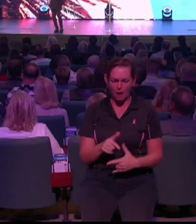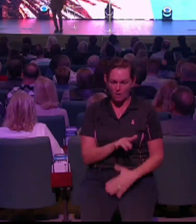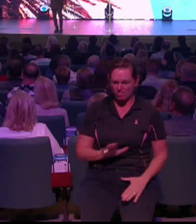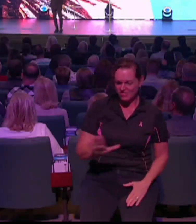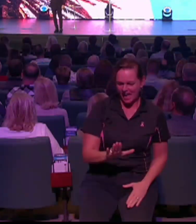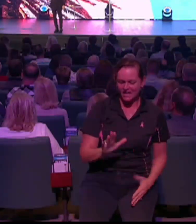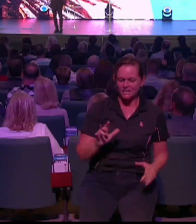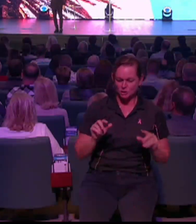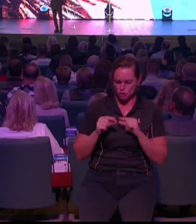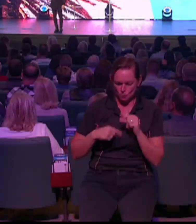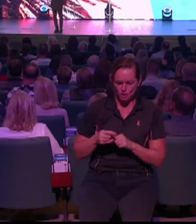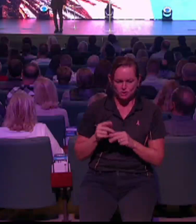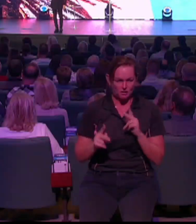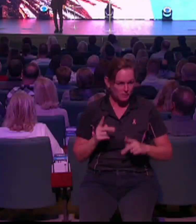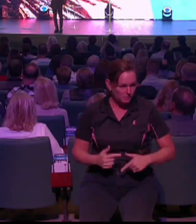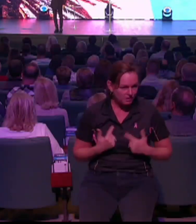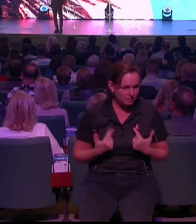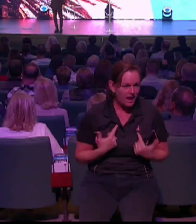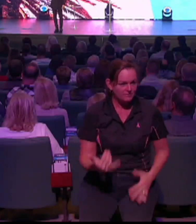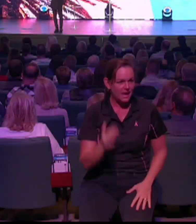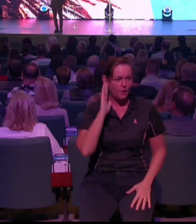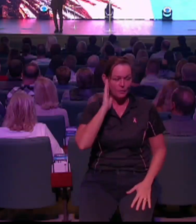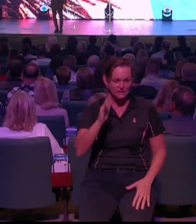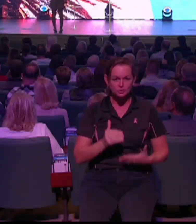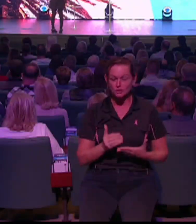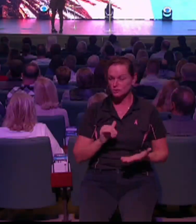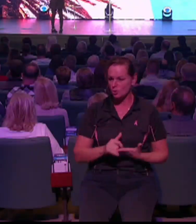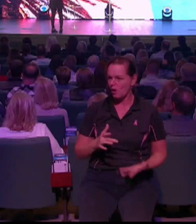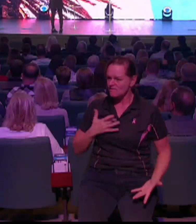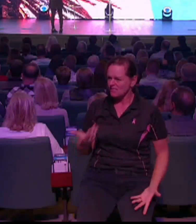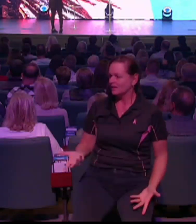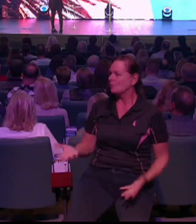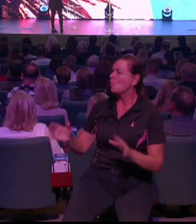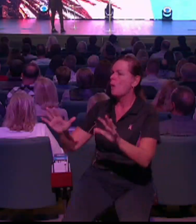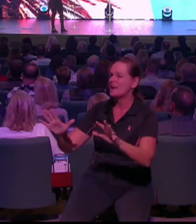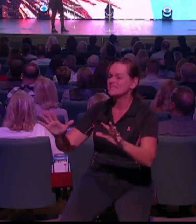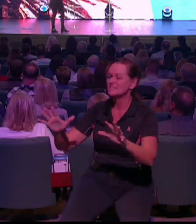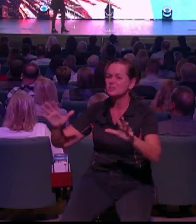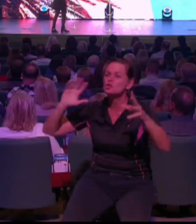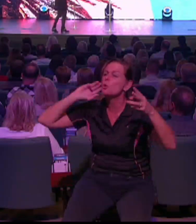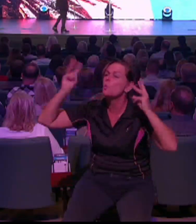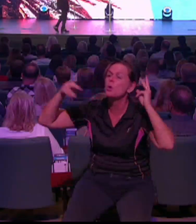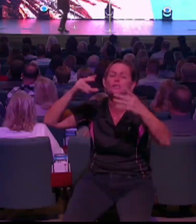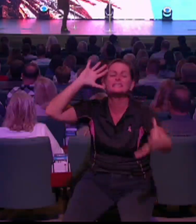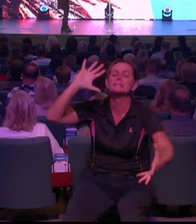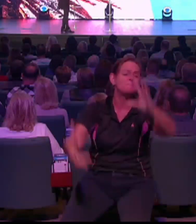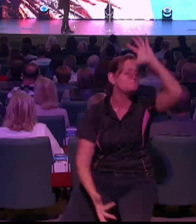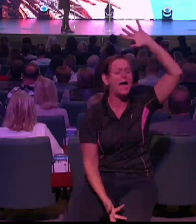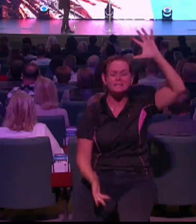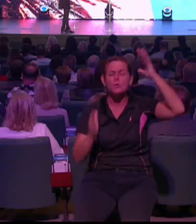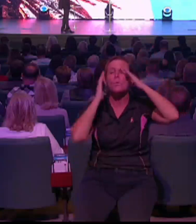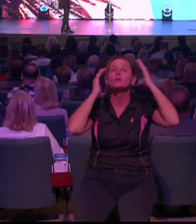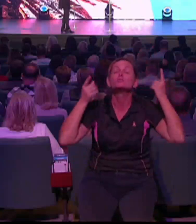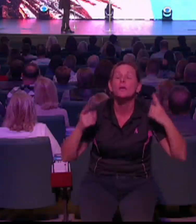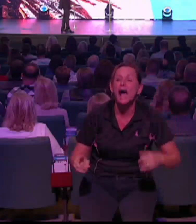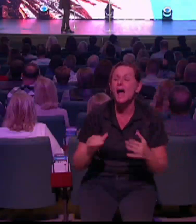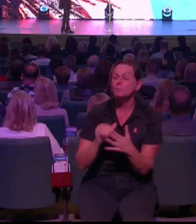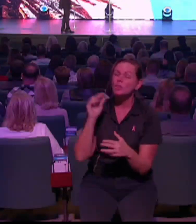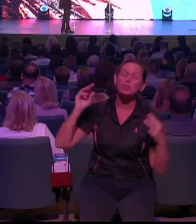know it's a mess out there? It's a mess. Well, I need you. I need you. Just as we were singing. I need you